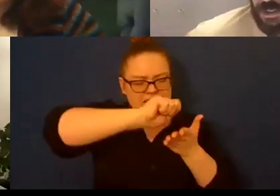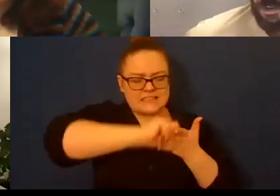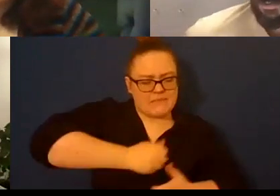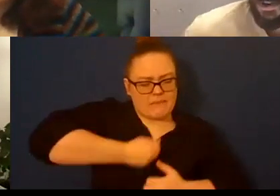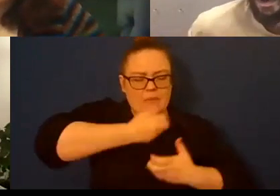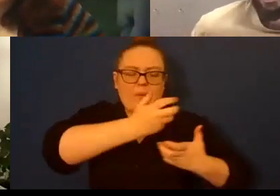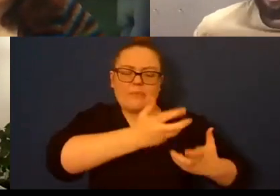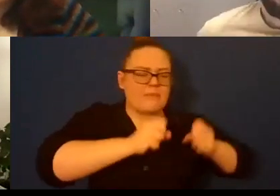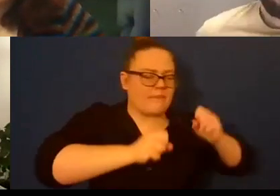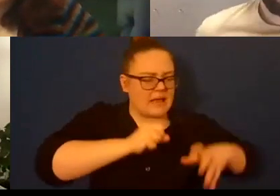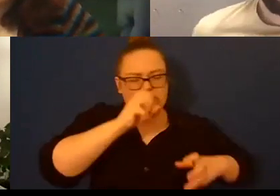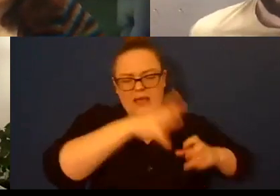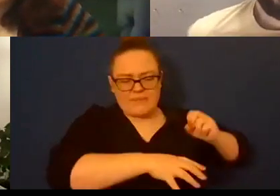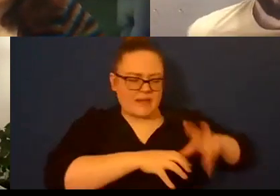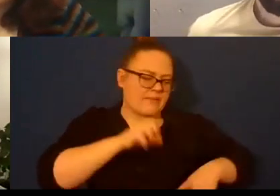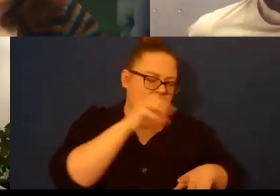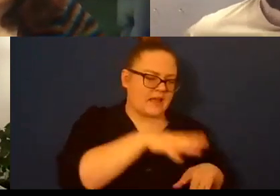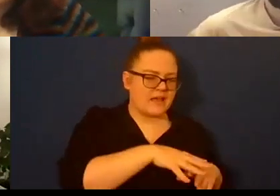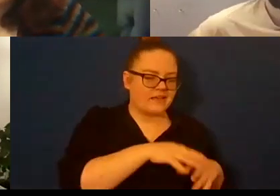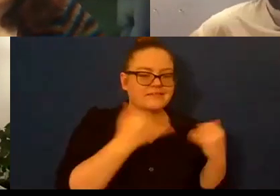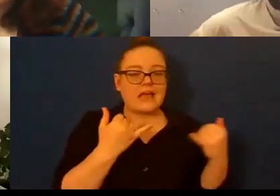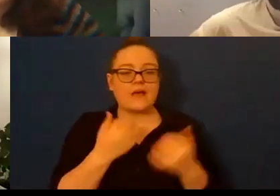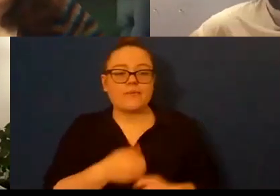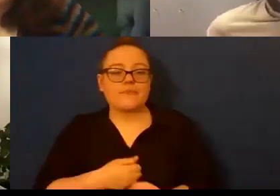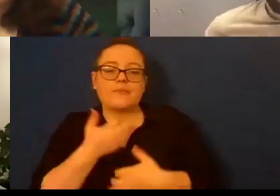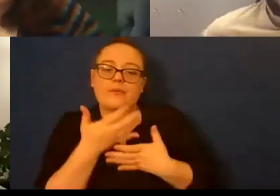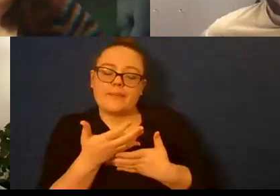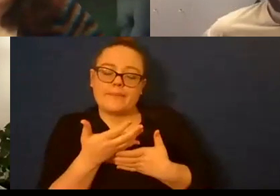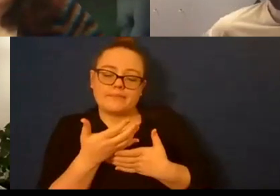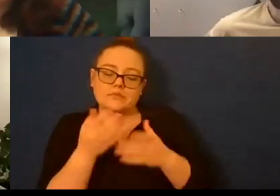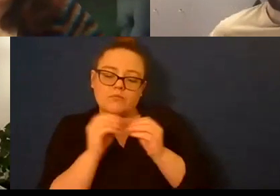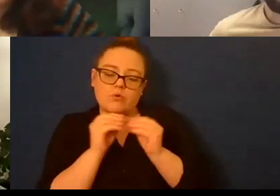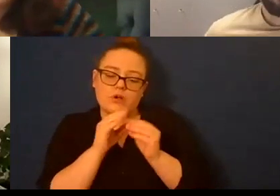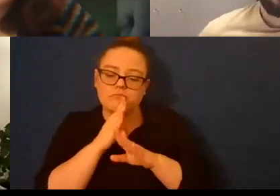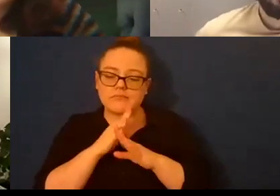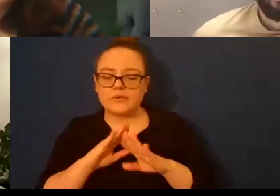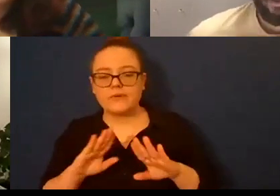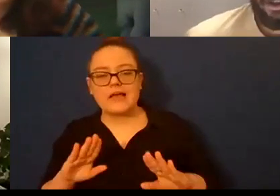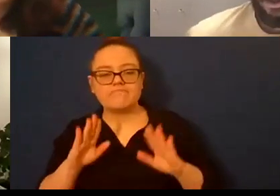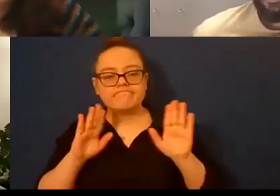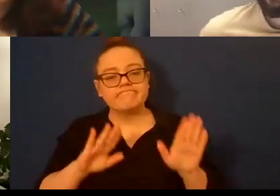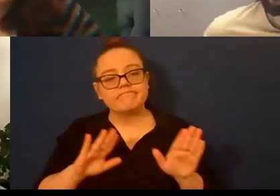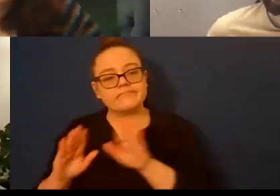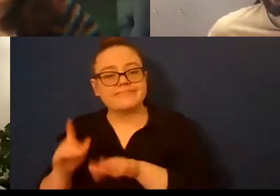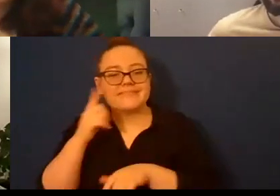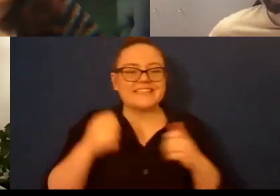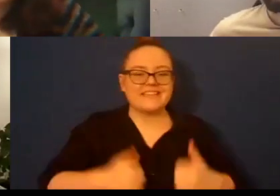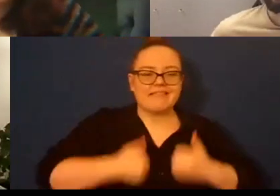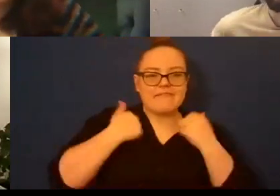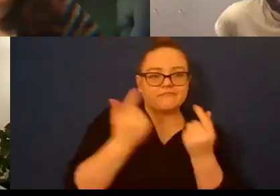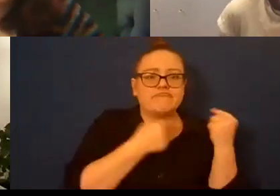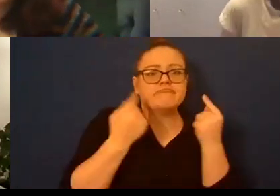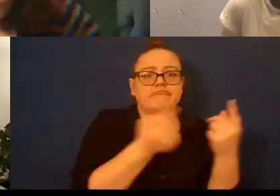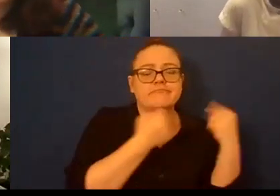find myself going to the poems and sort of making quiet spaces and trying to sort of like build our to